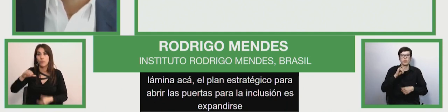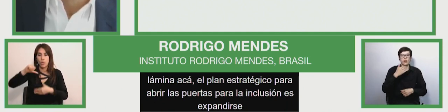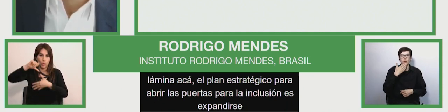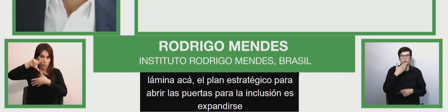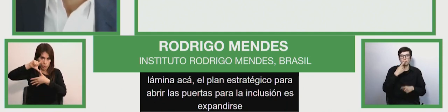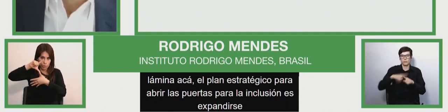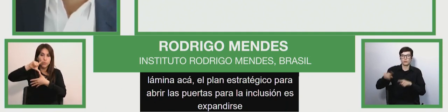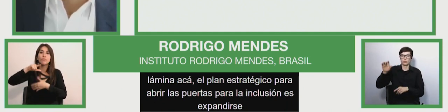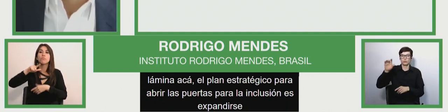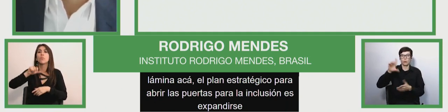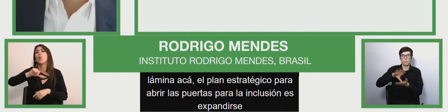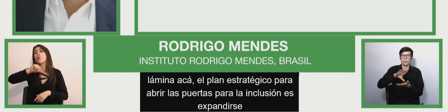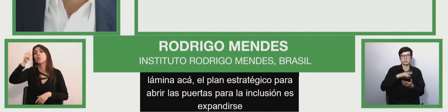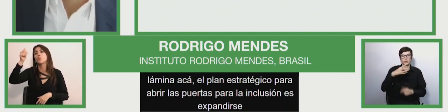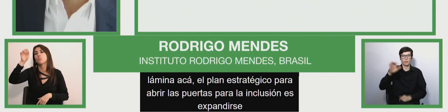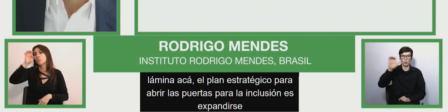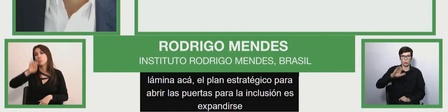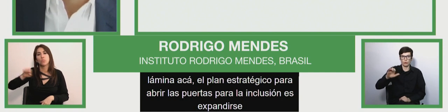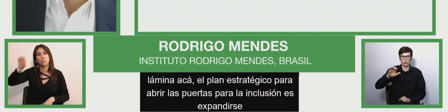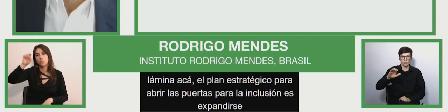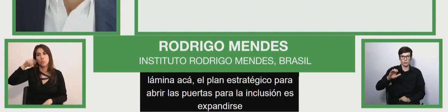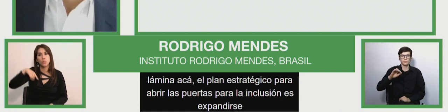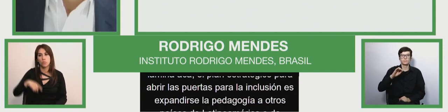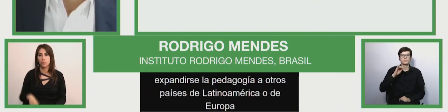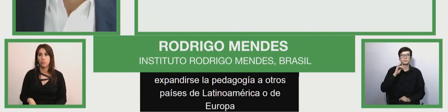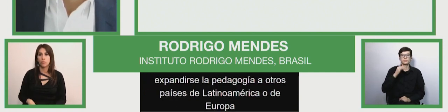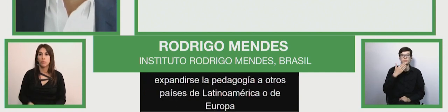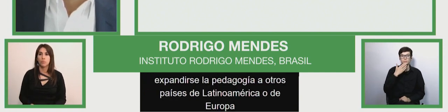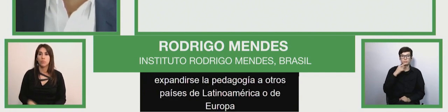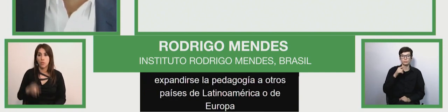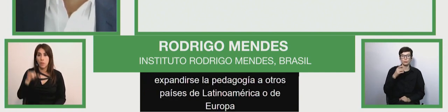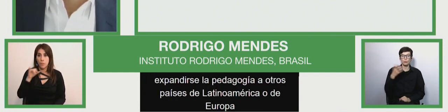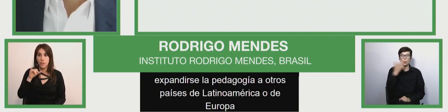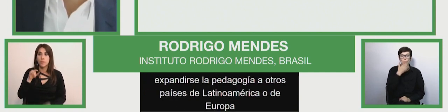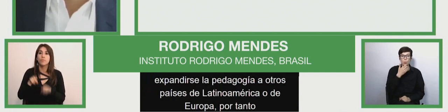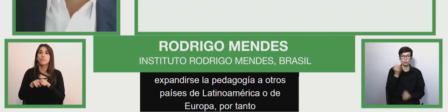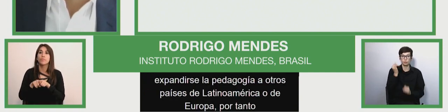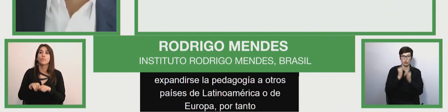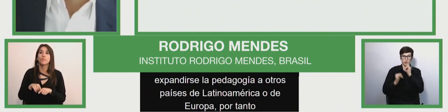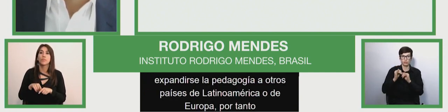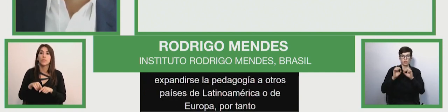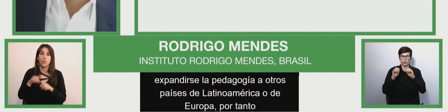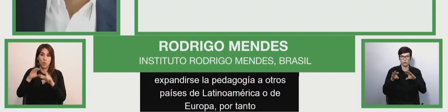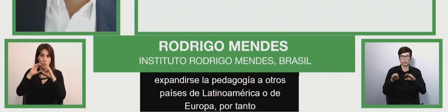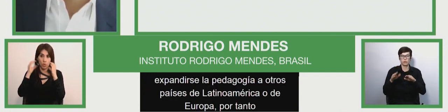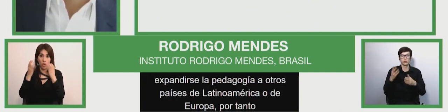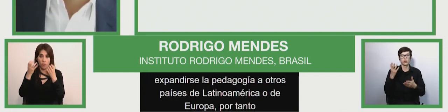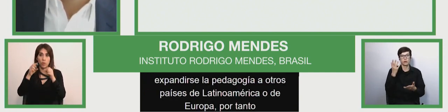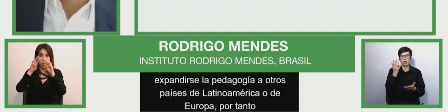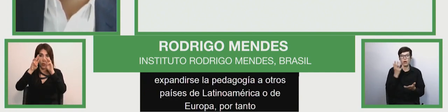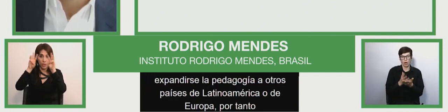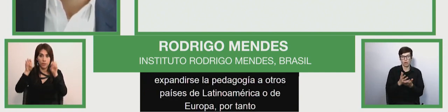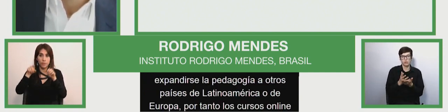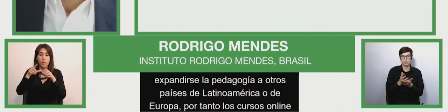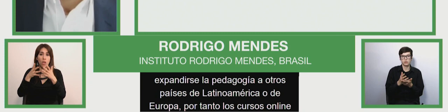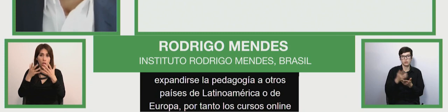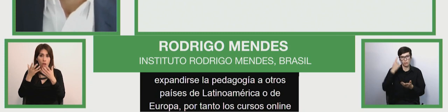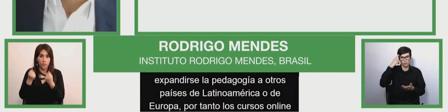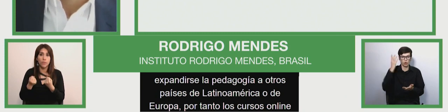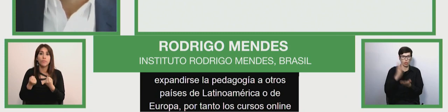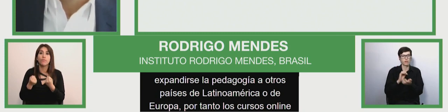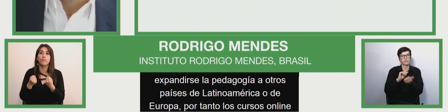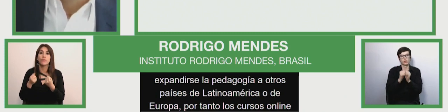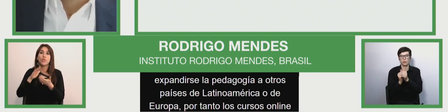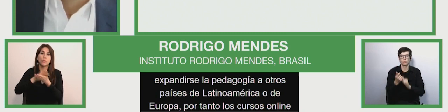is to expand the teacher training to other countries of Latin America and to Europe. And